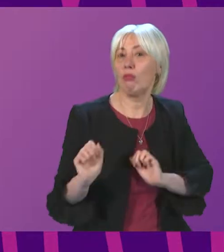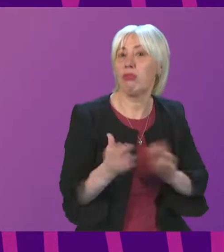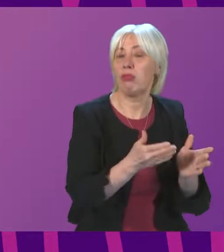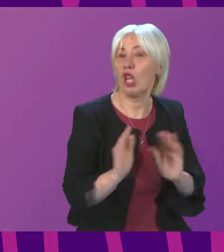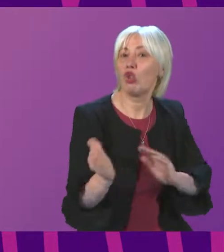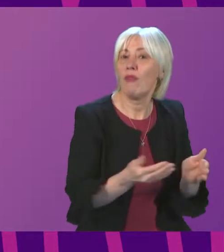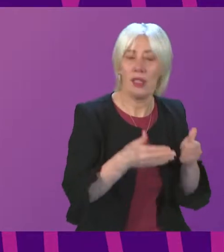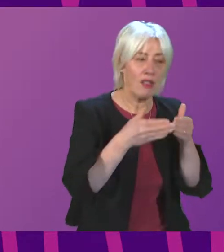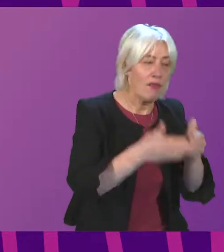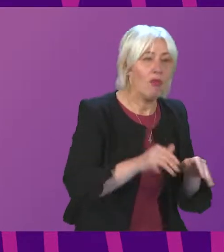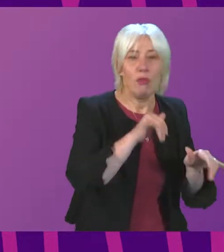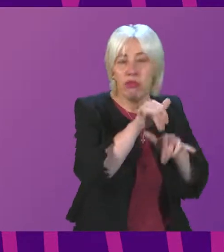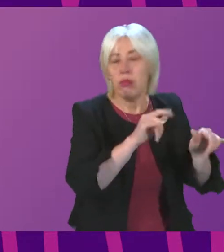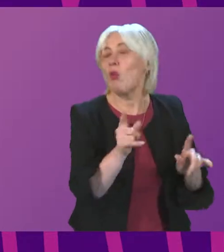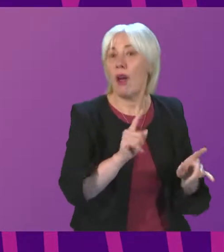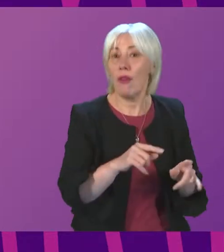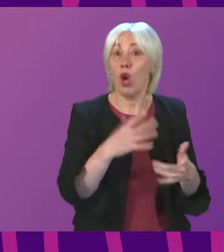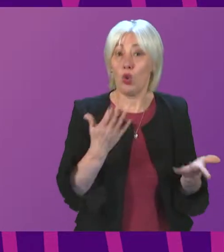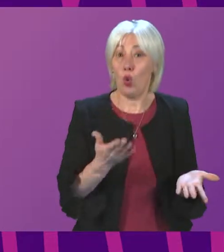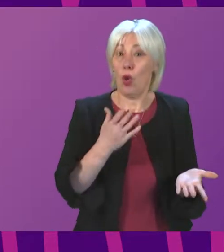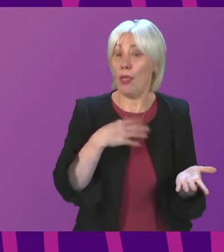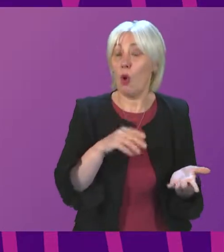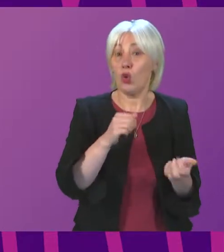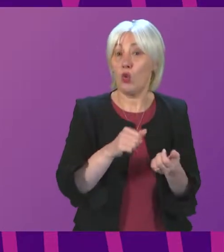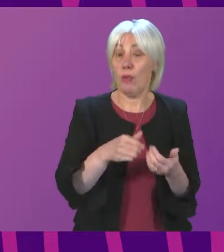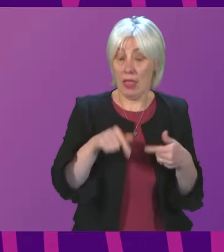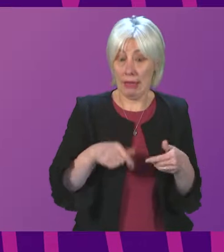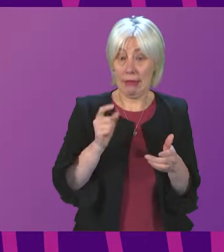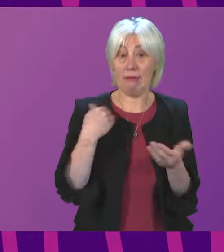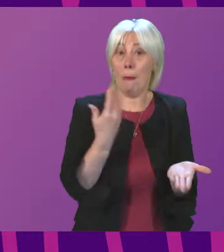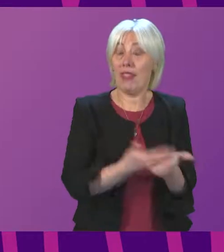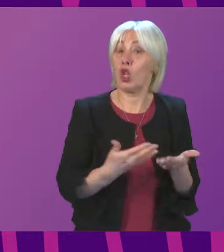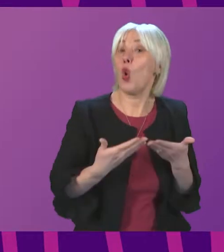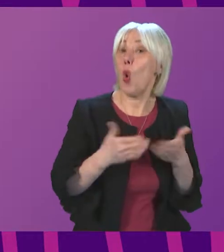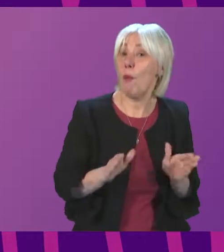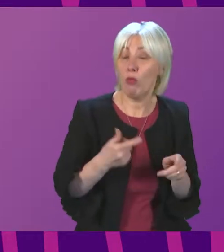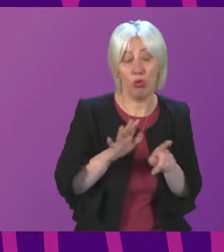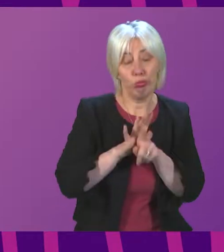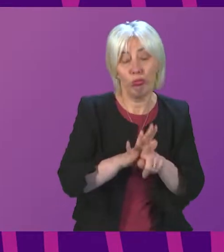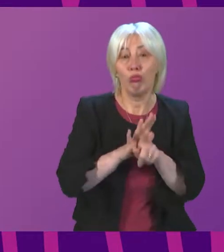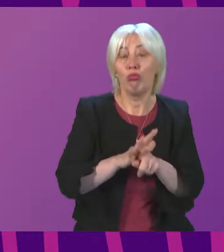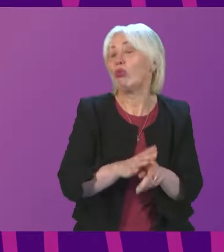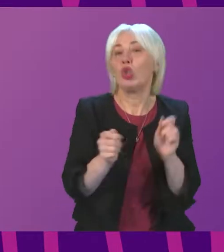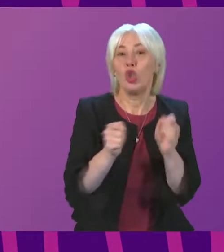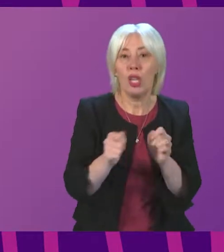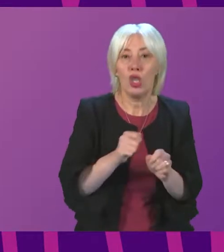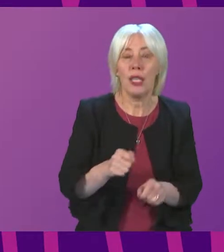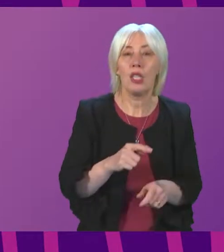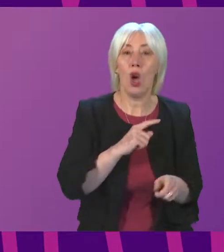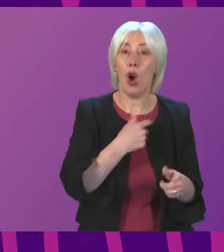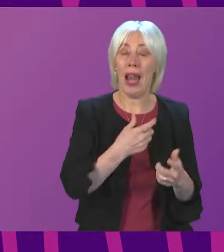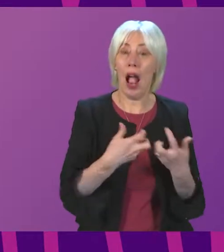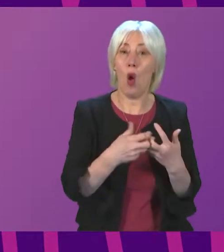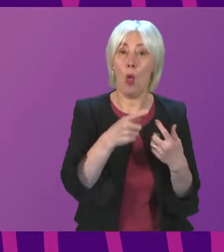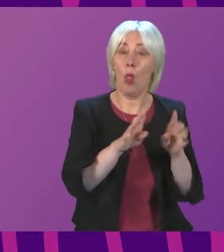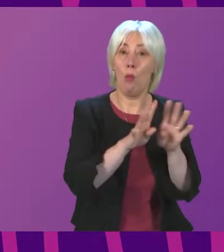committee, if it is their wish to do this, to keep this petition open and to push for changes in the criteria of board appointments in the organisations